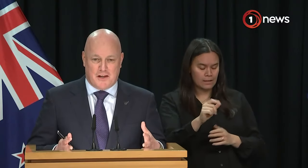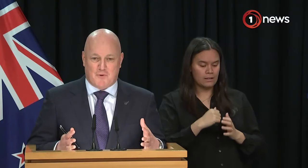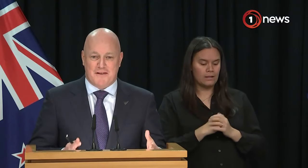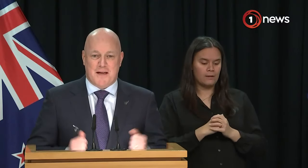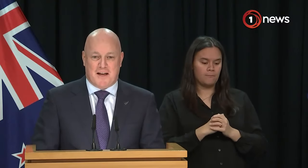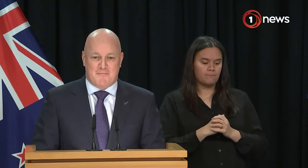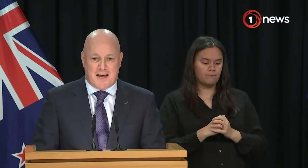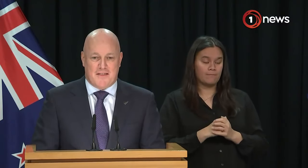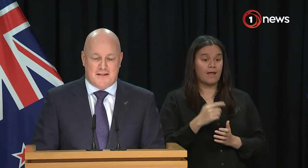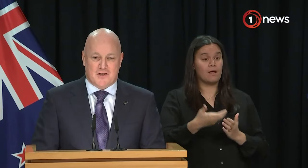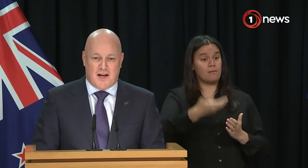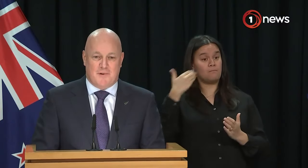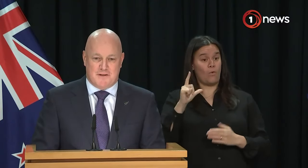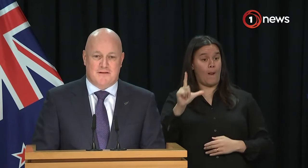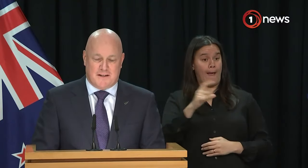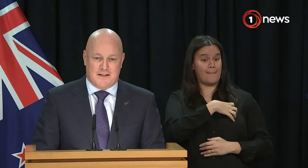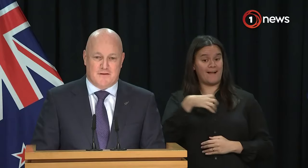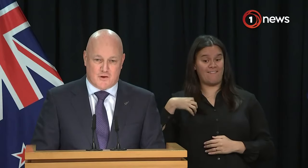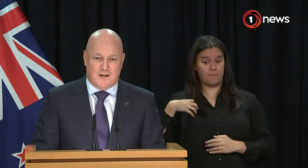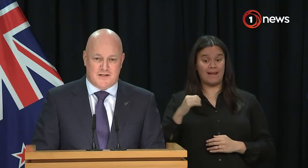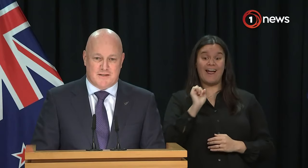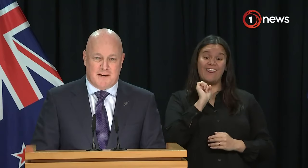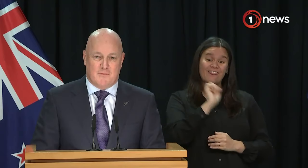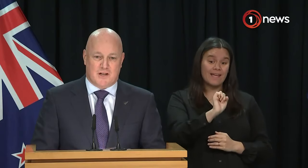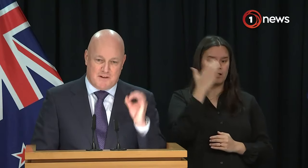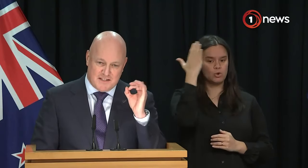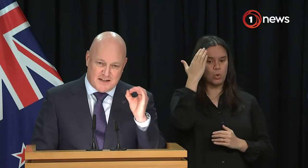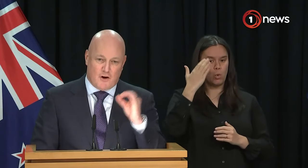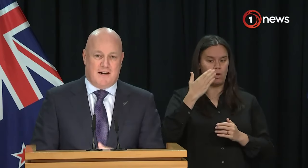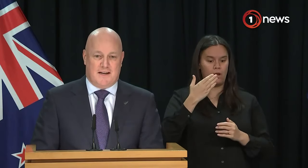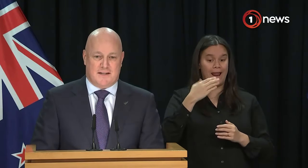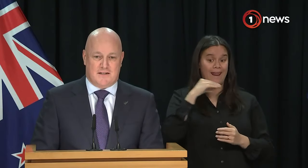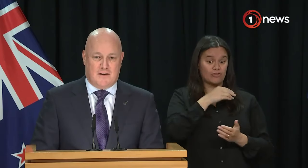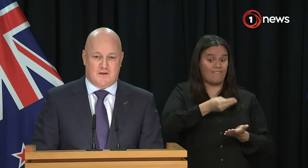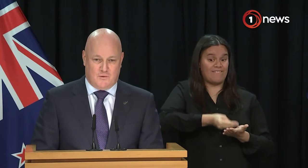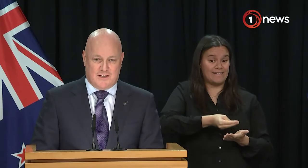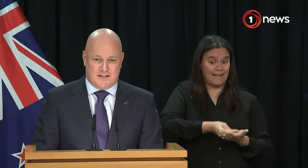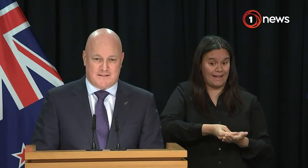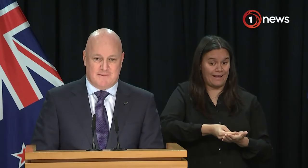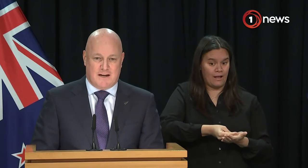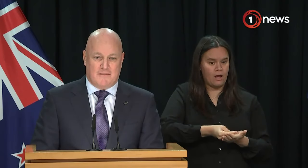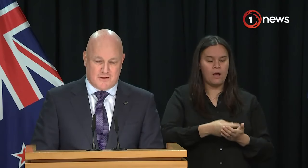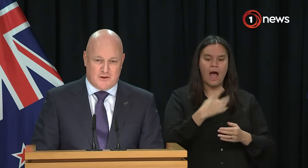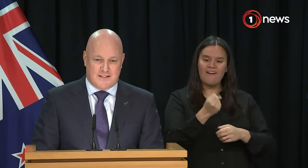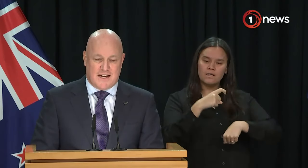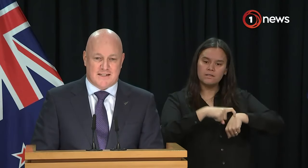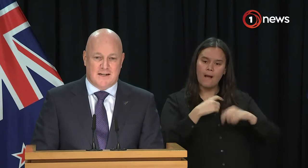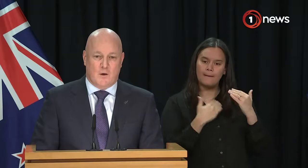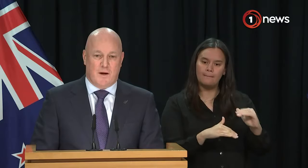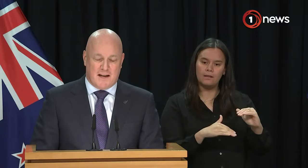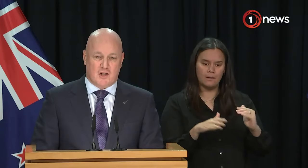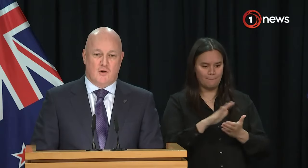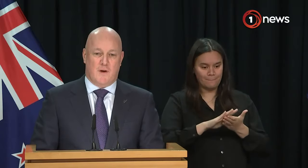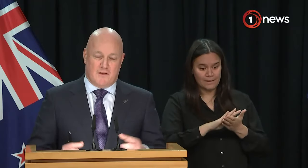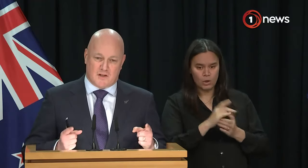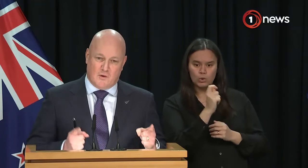is you, the previous Labour government had that as time-limited funding for school lunches, meaning there was going to be zero money set aside for school lunches after a certain date.